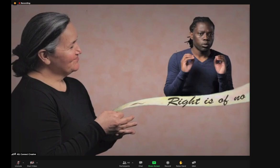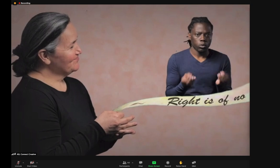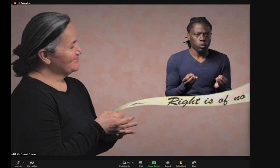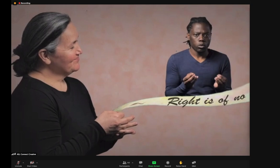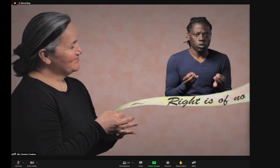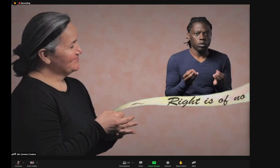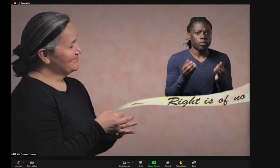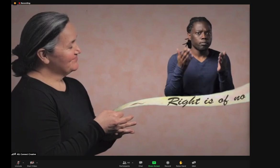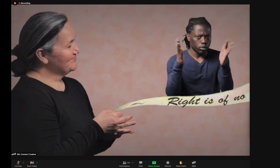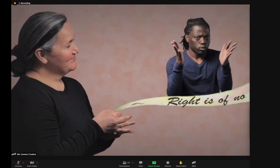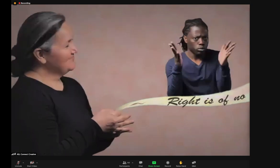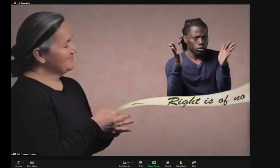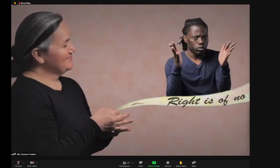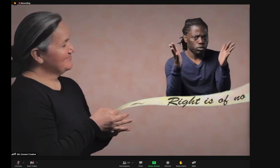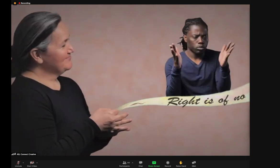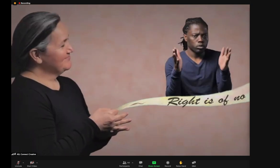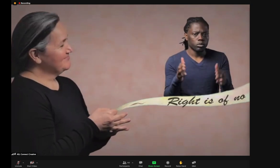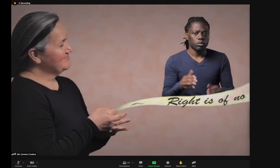And right is of no color.